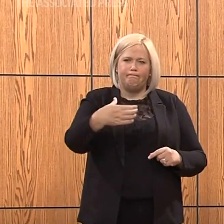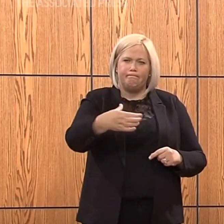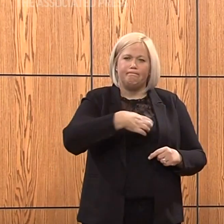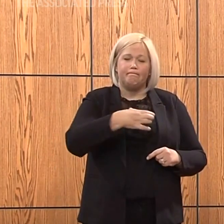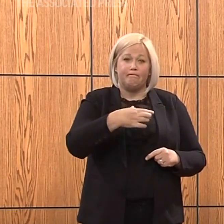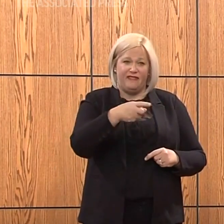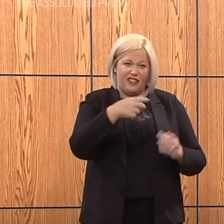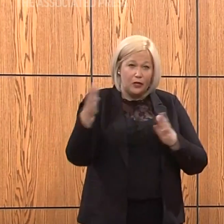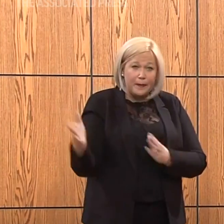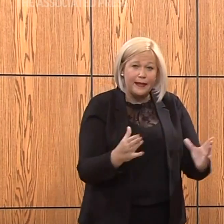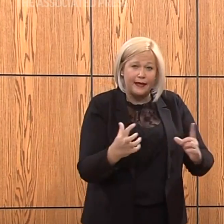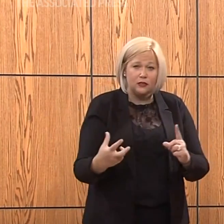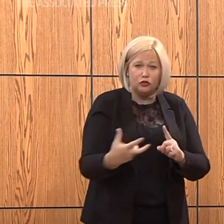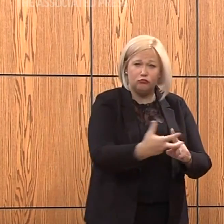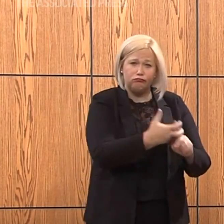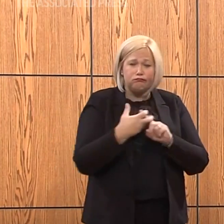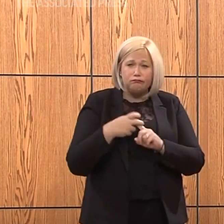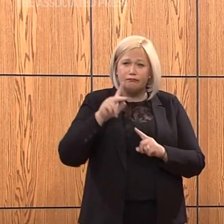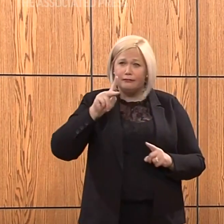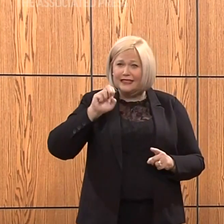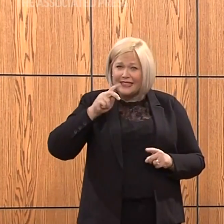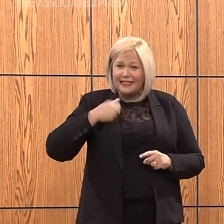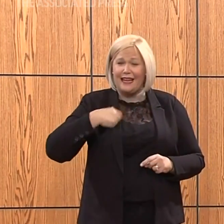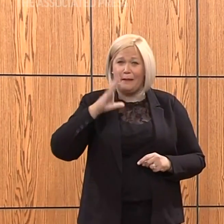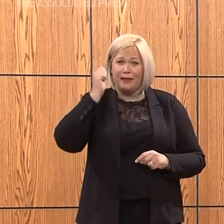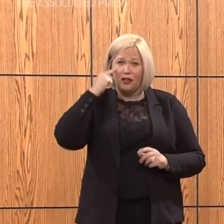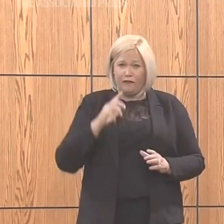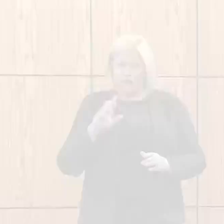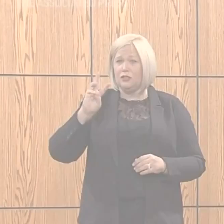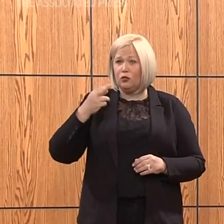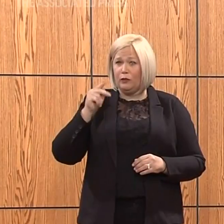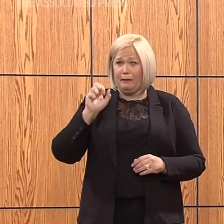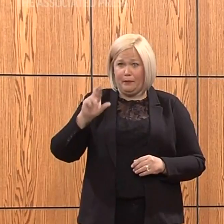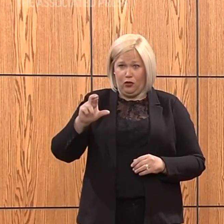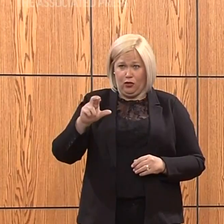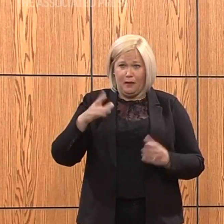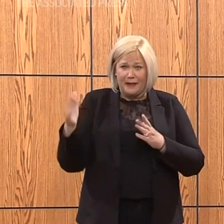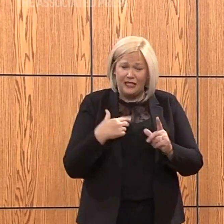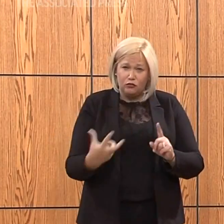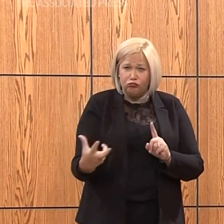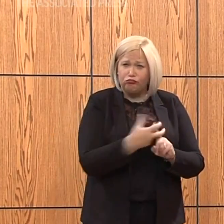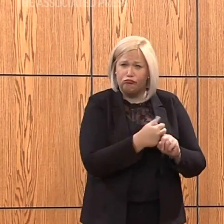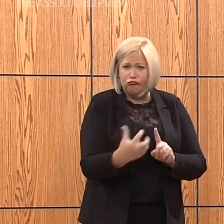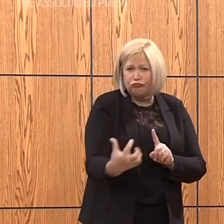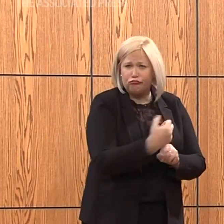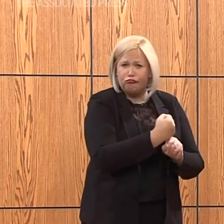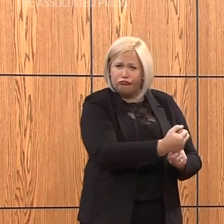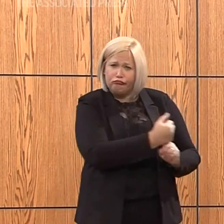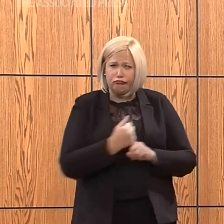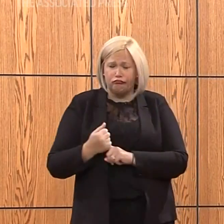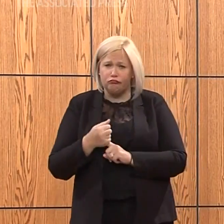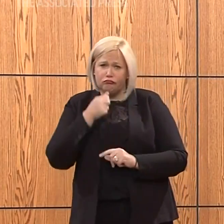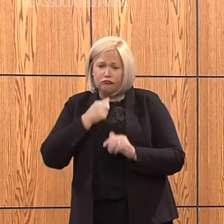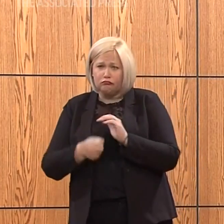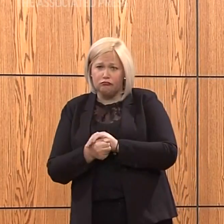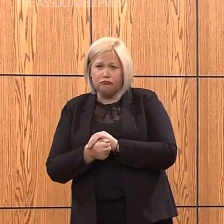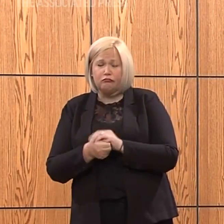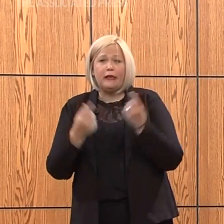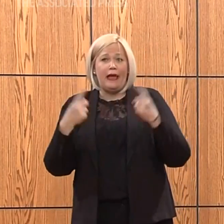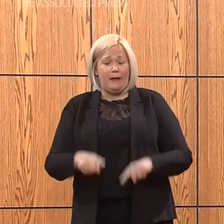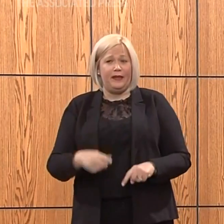to kidnap the governor of Michigan, Gretchen Whitmer. According to the complaint, unsealed this morning,